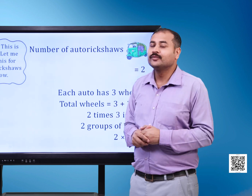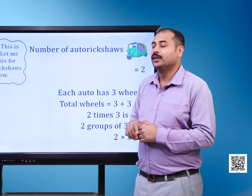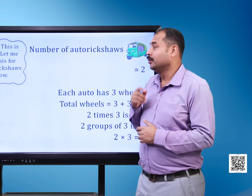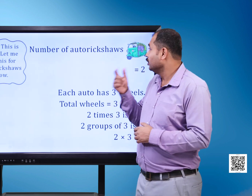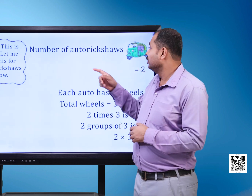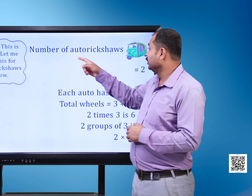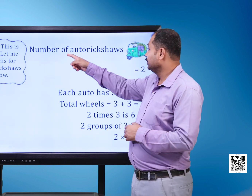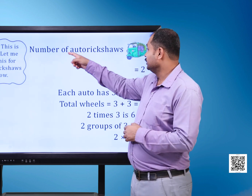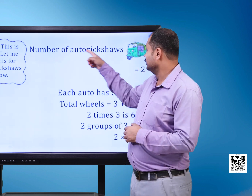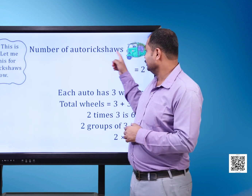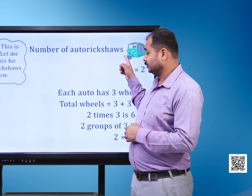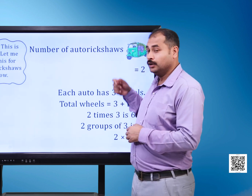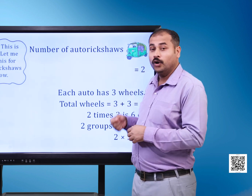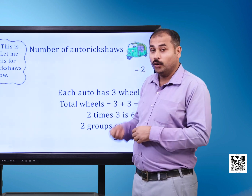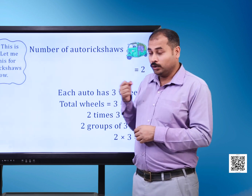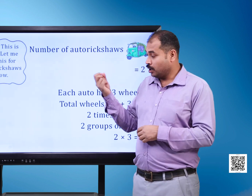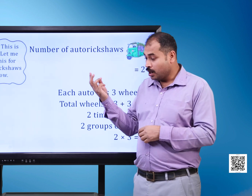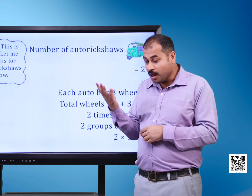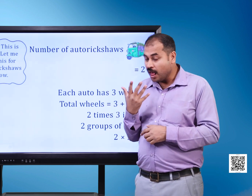Number of auto rickshaws is equal to 2.